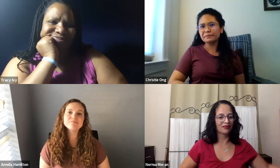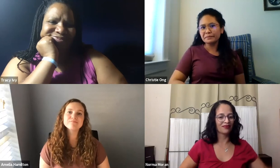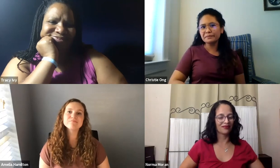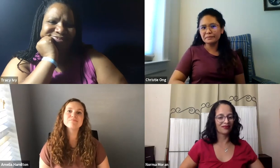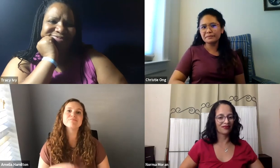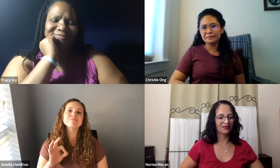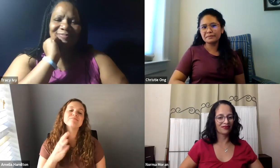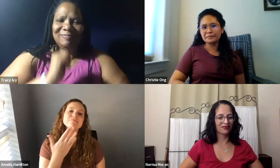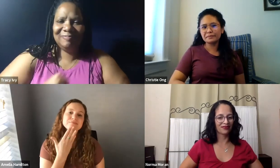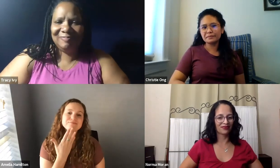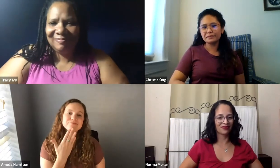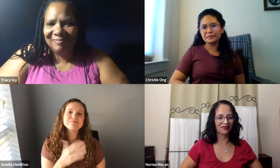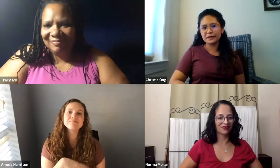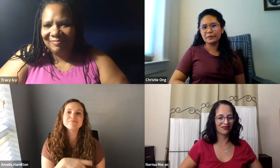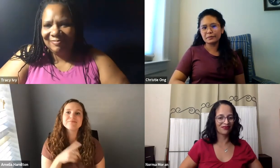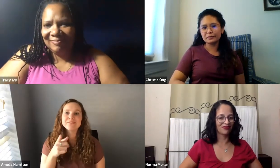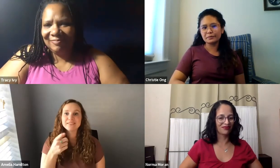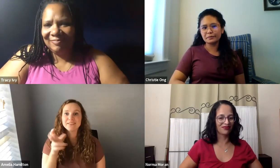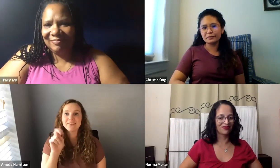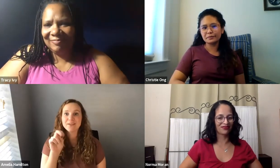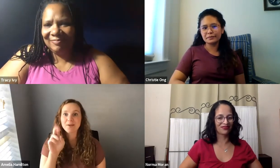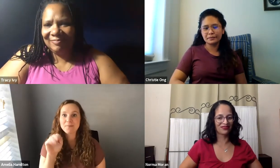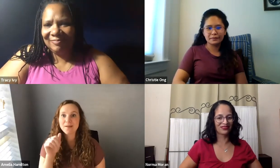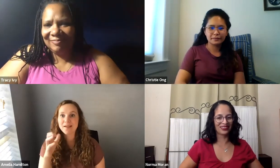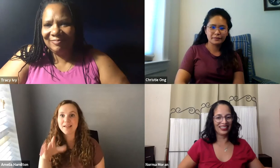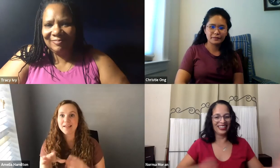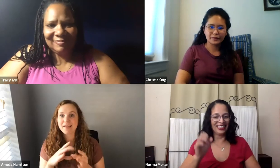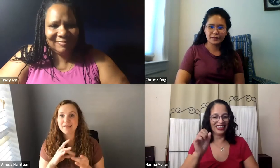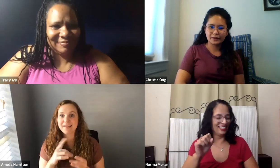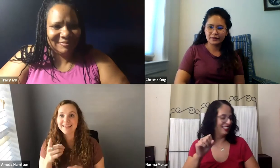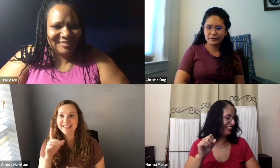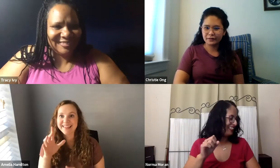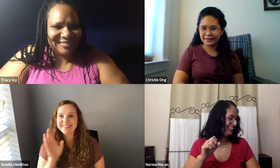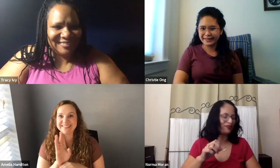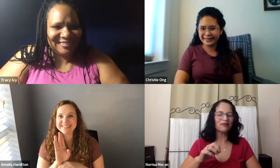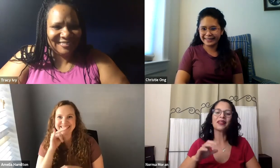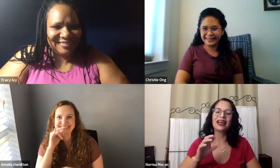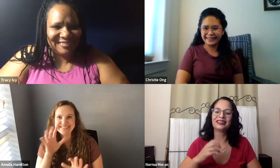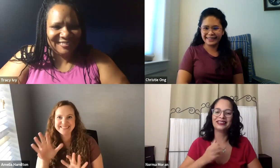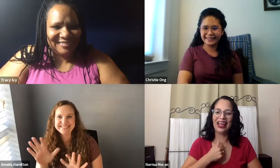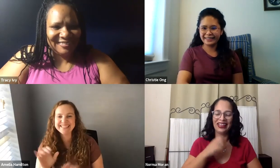started to get inspired and it has led me to where I am today. All right, Norma, do you have anything else to add?